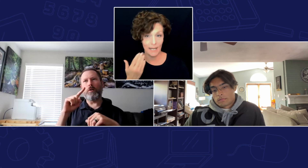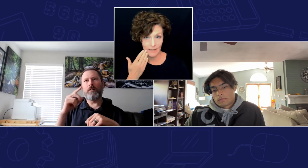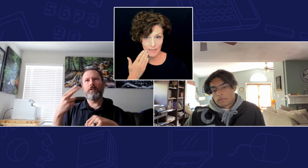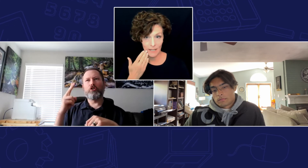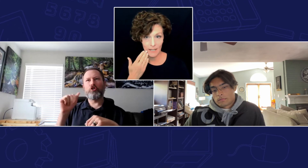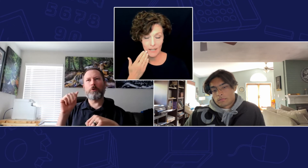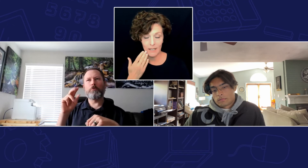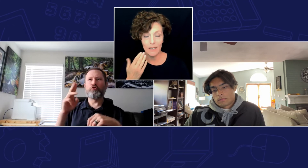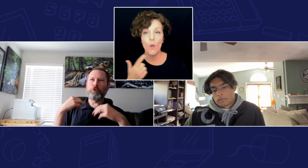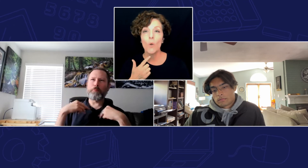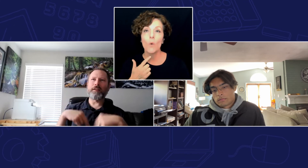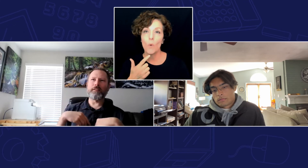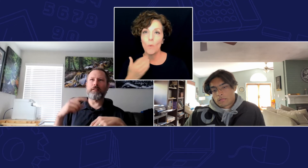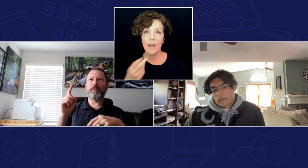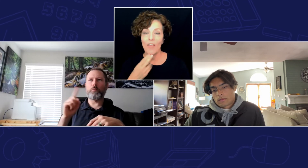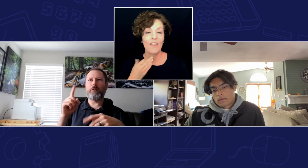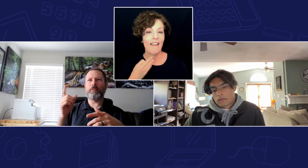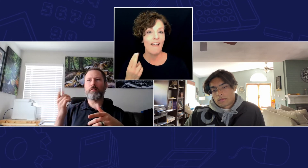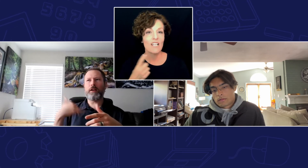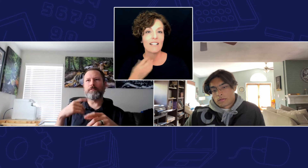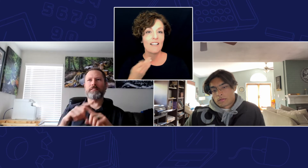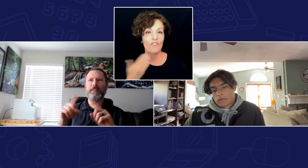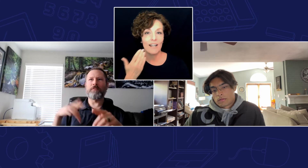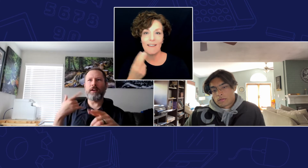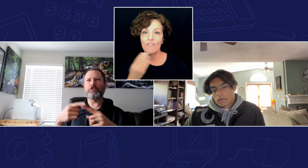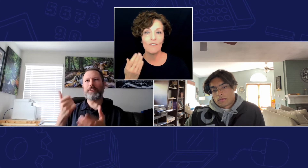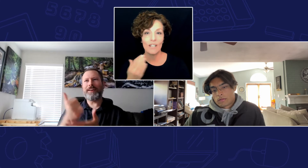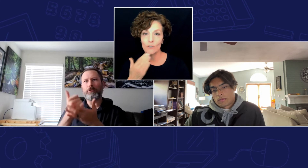where they have different events to help build houses